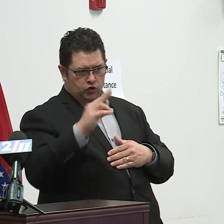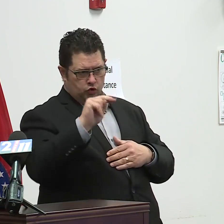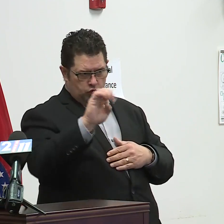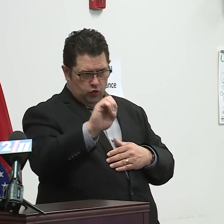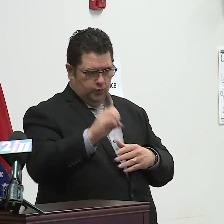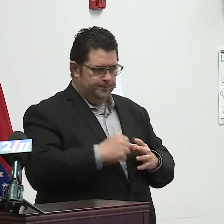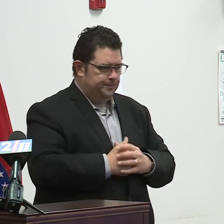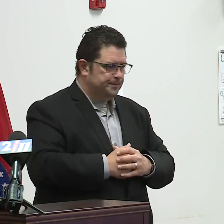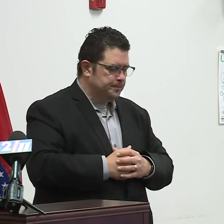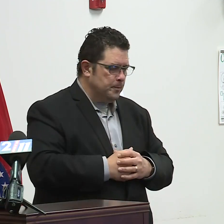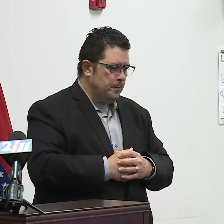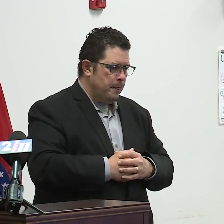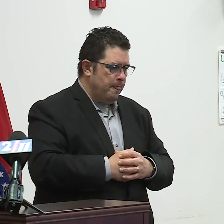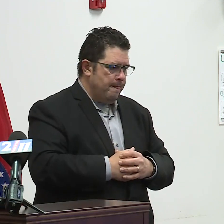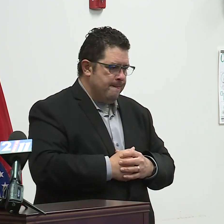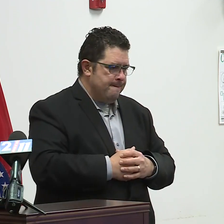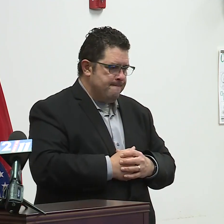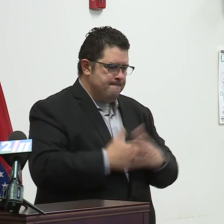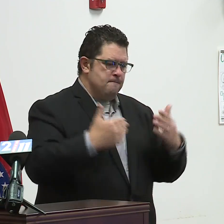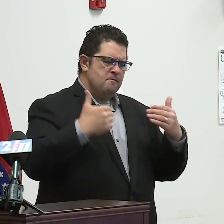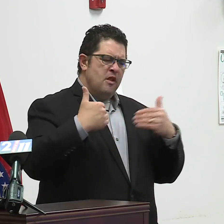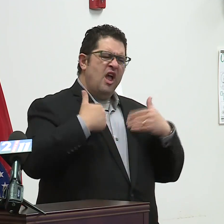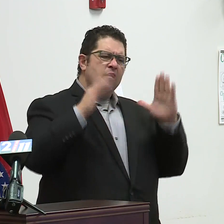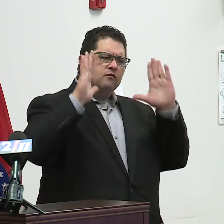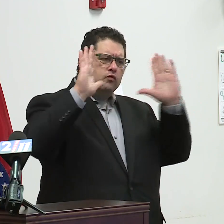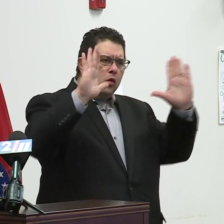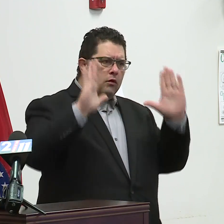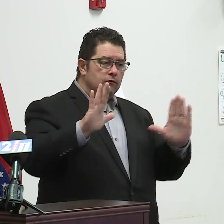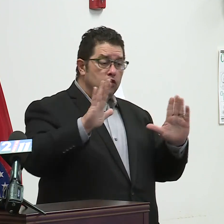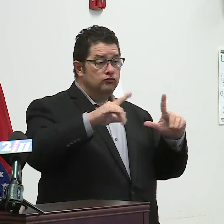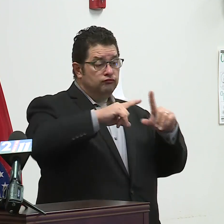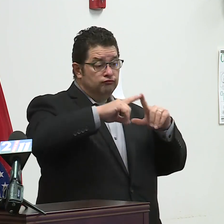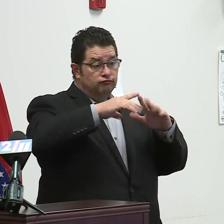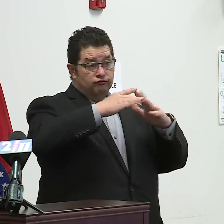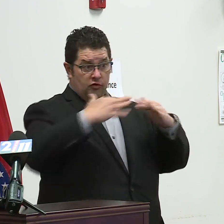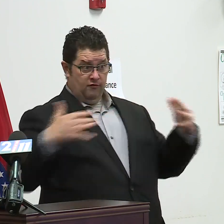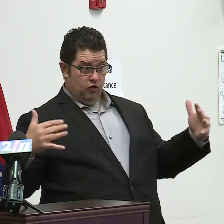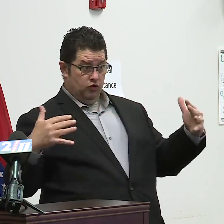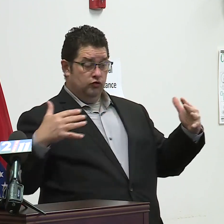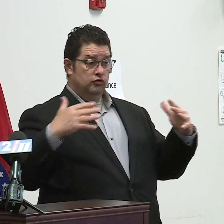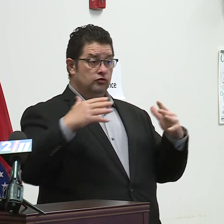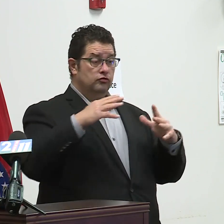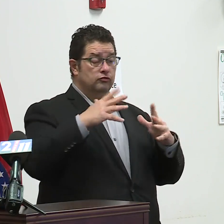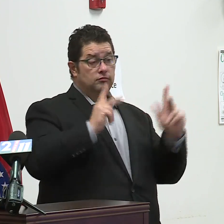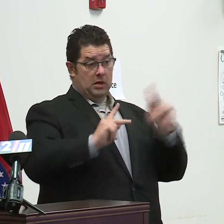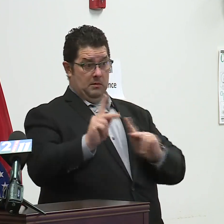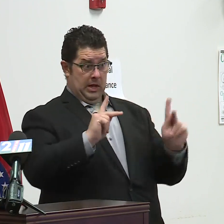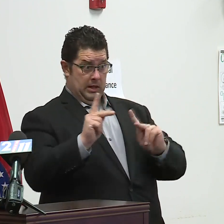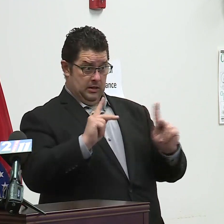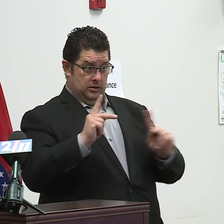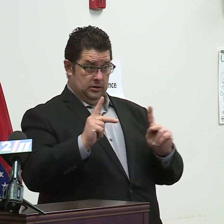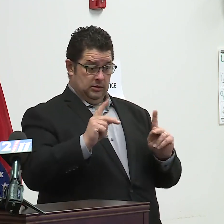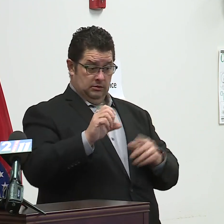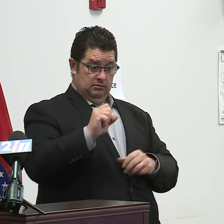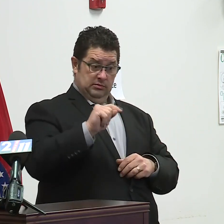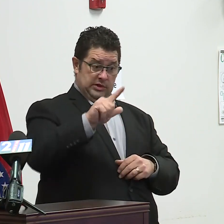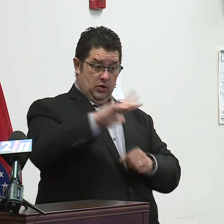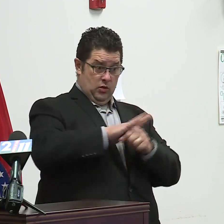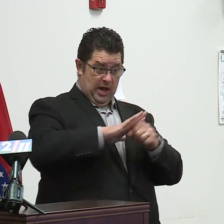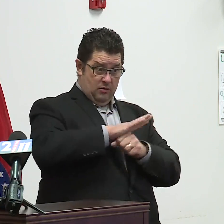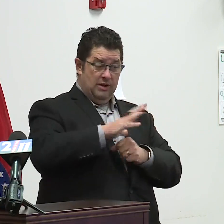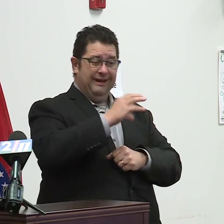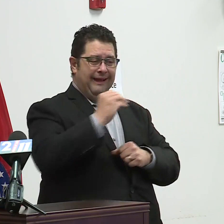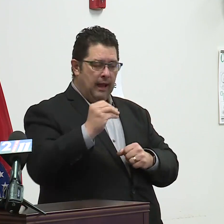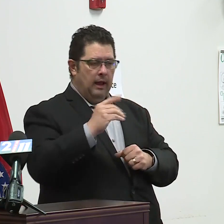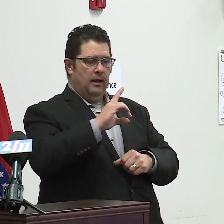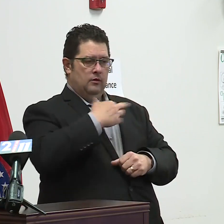We have a wonderful and diverse population in St. Louis County and many, many different faiths. We want to remove